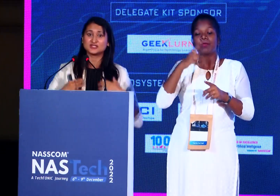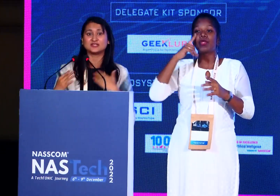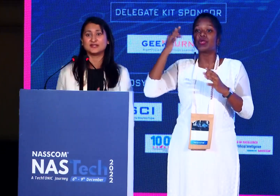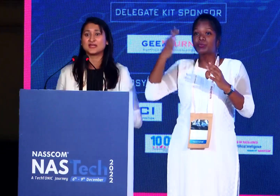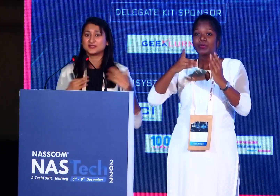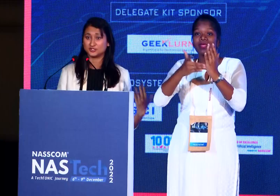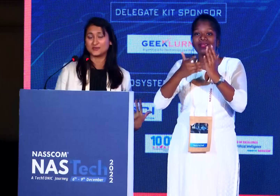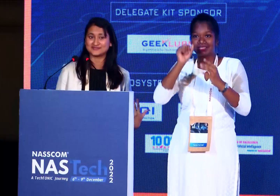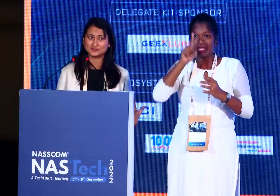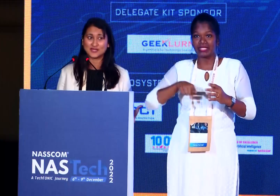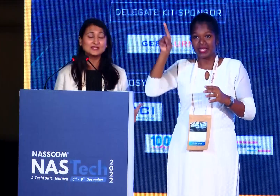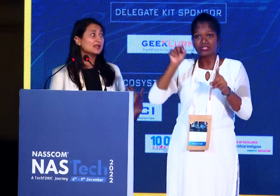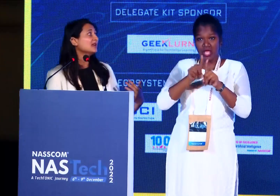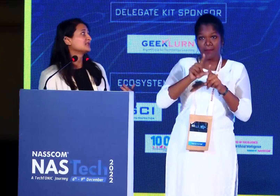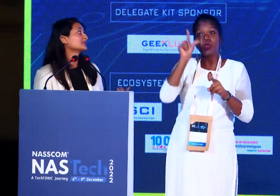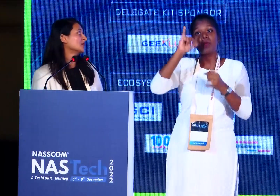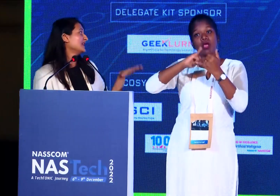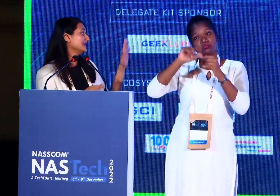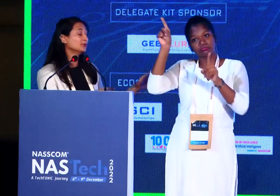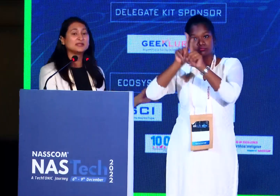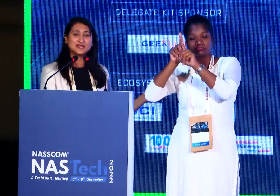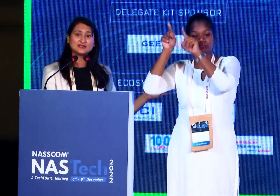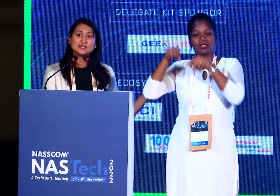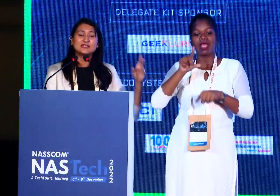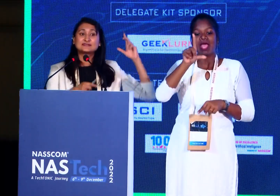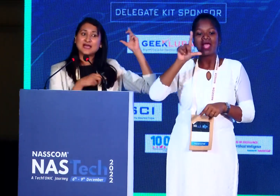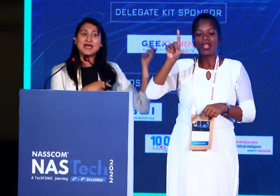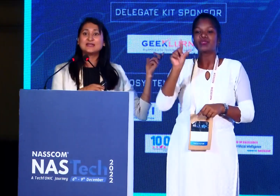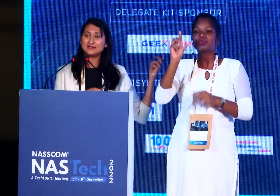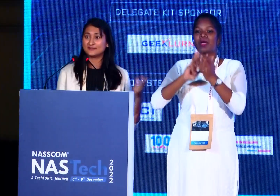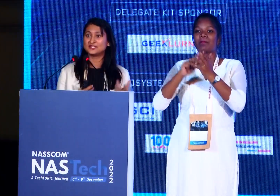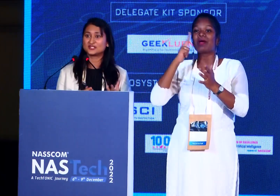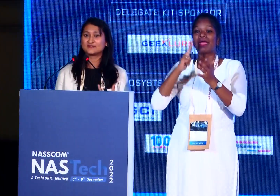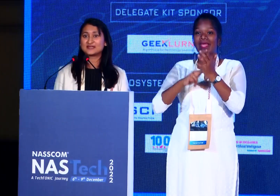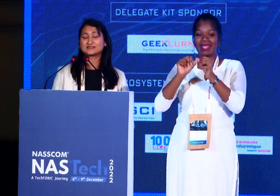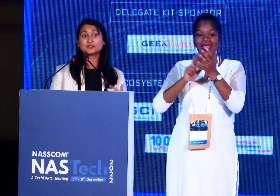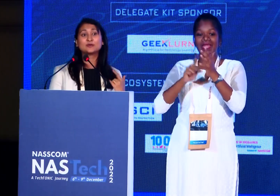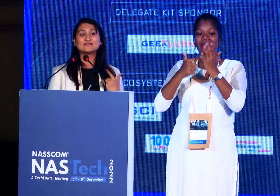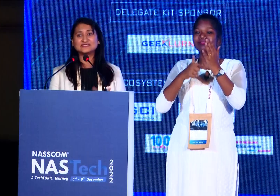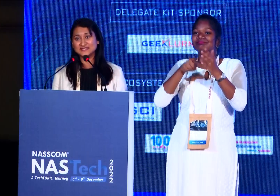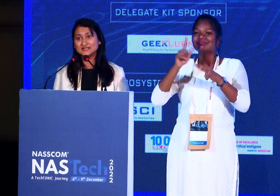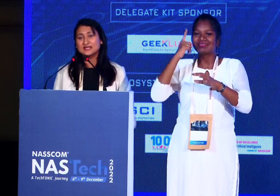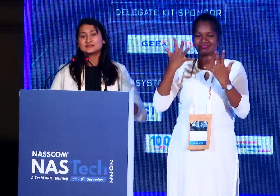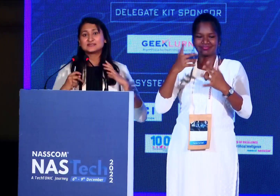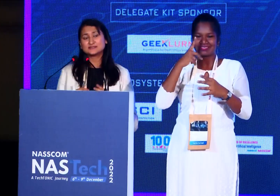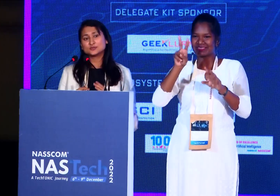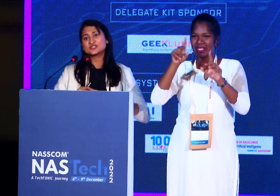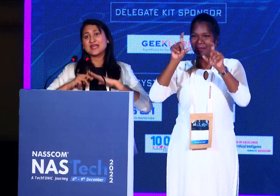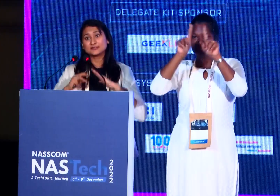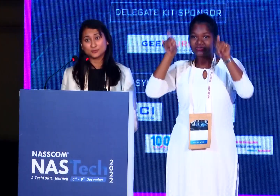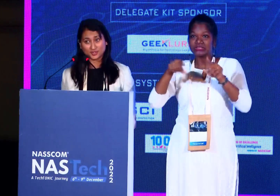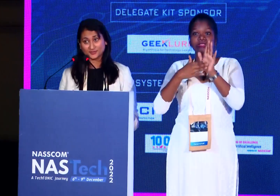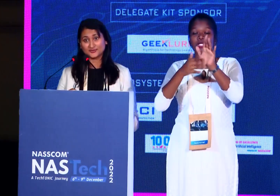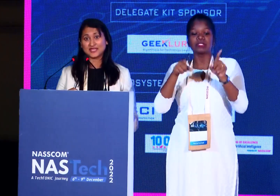technology in India and in US as well, which is called Illuminate. It's the handheld imaging device that you have seen. This is